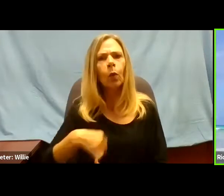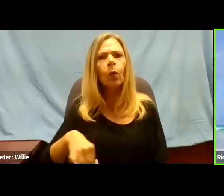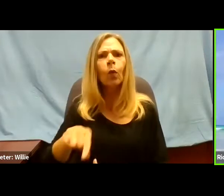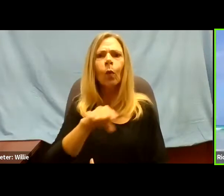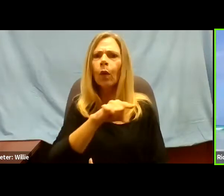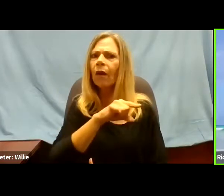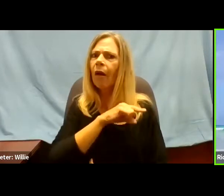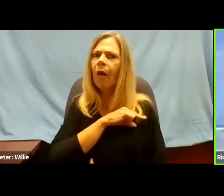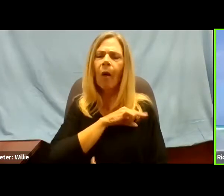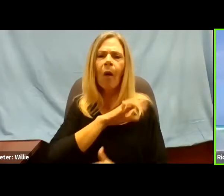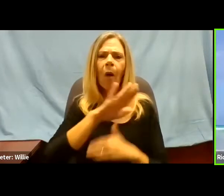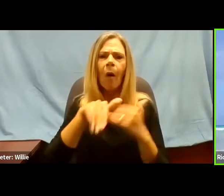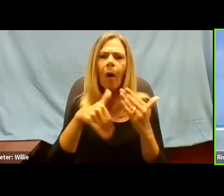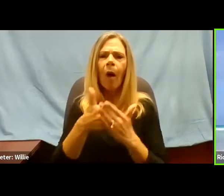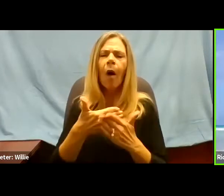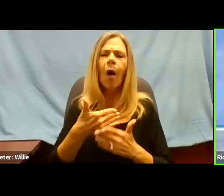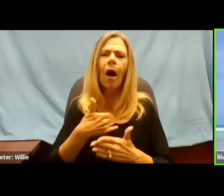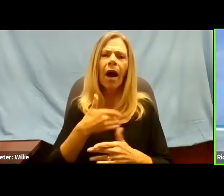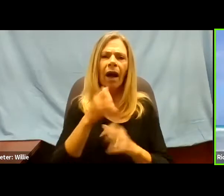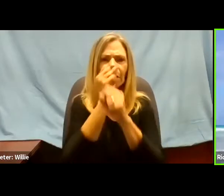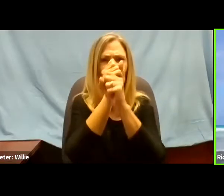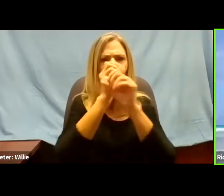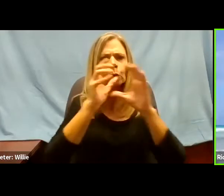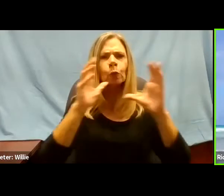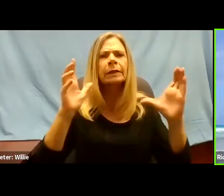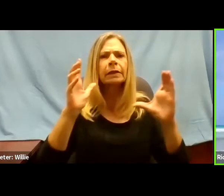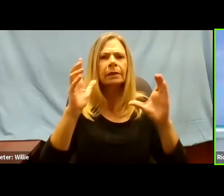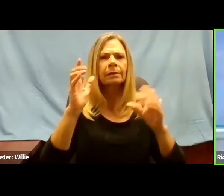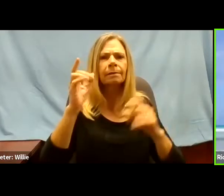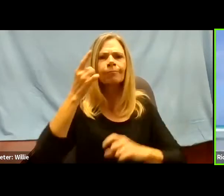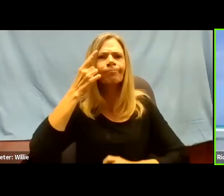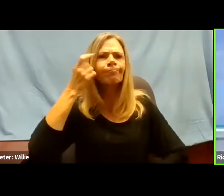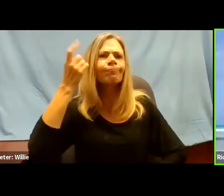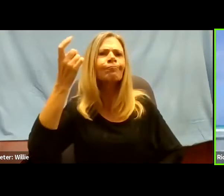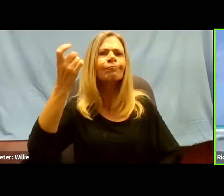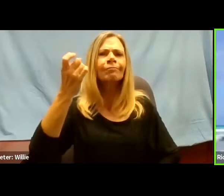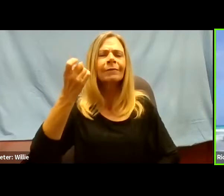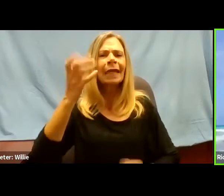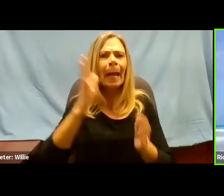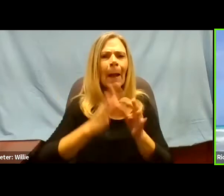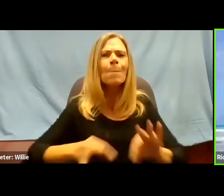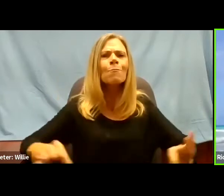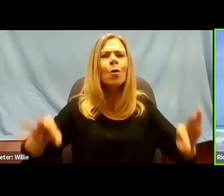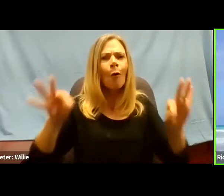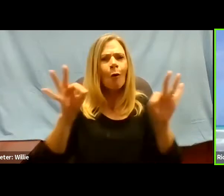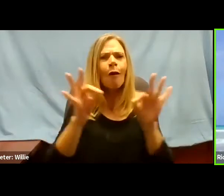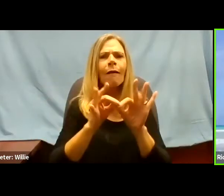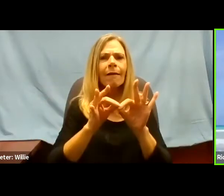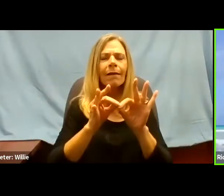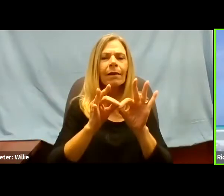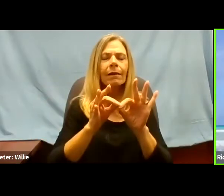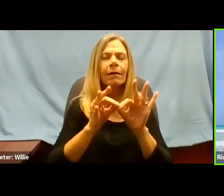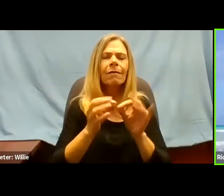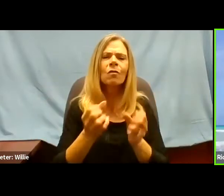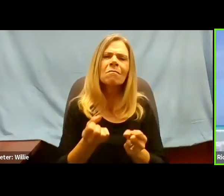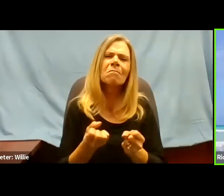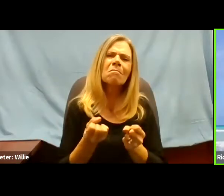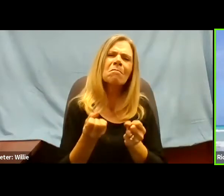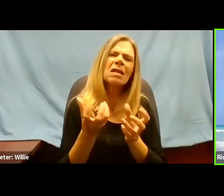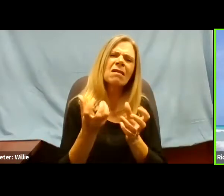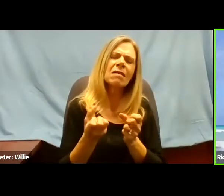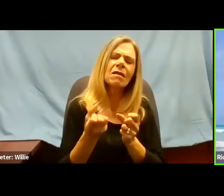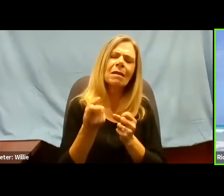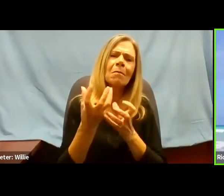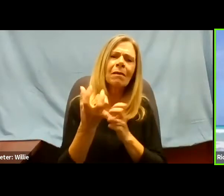We have important dreams. And for too many years and for